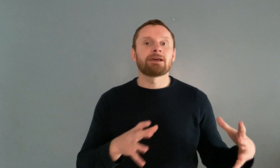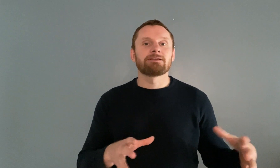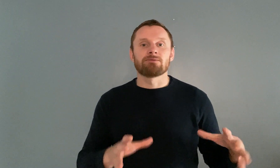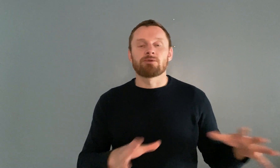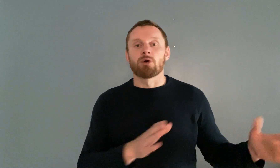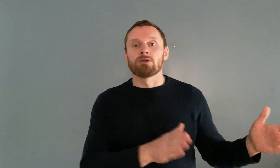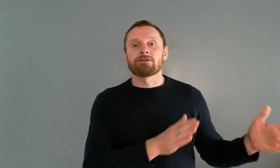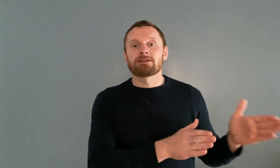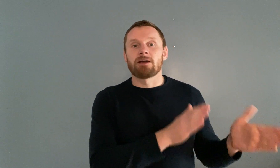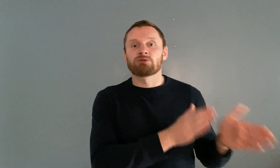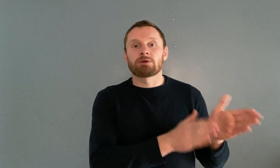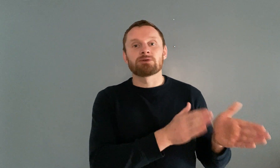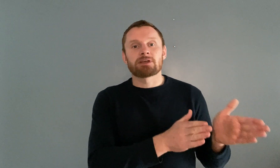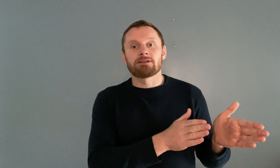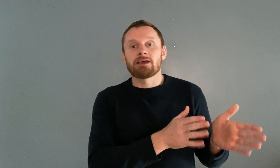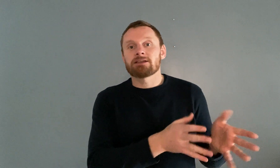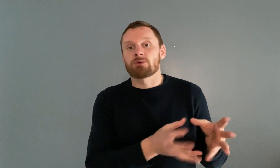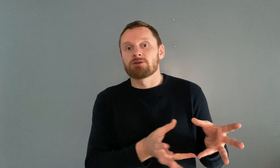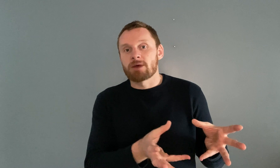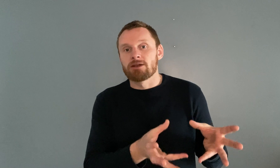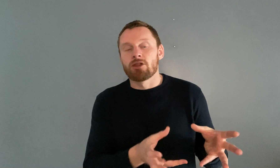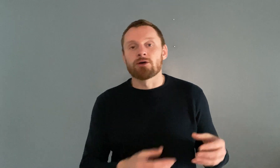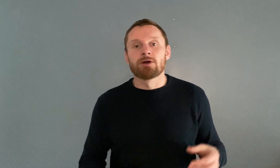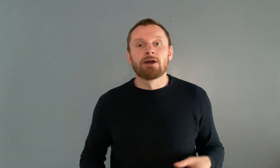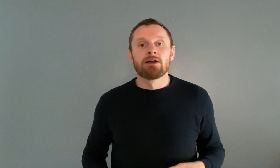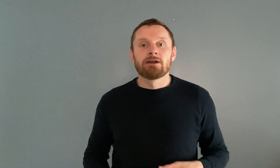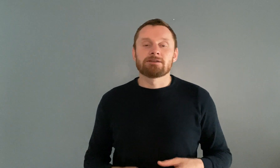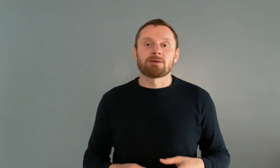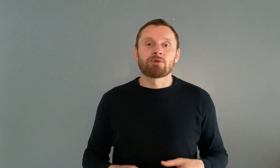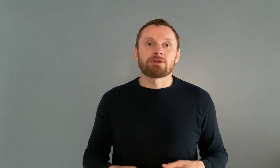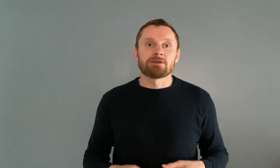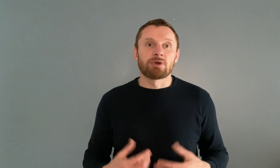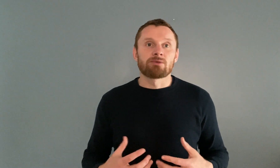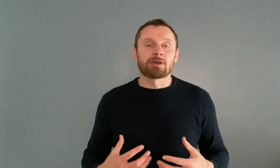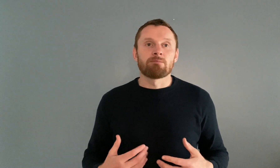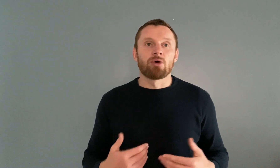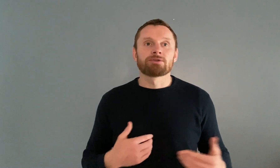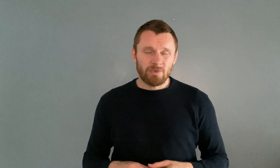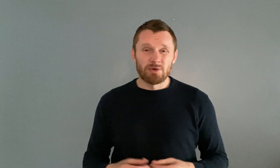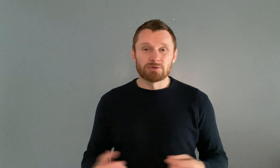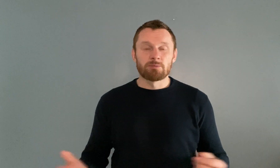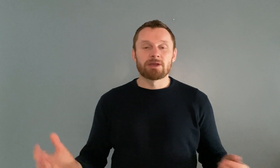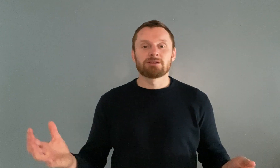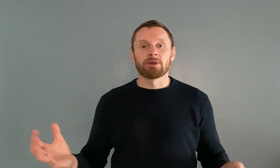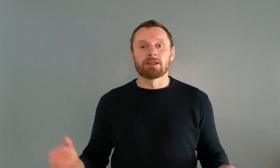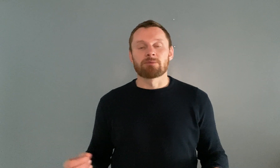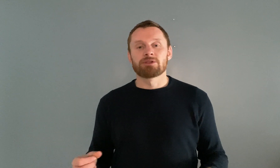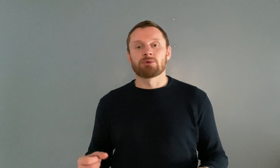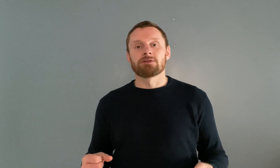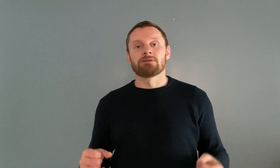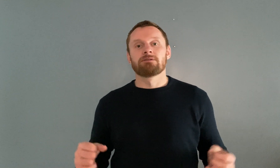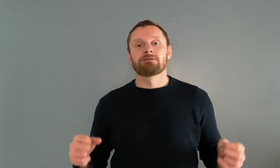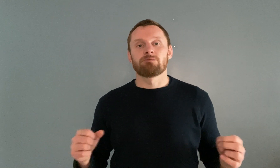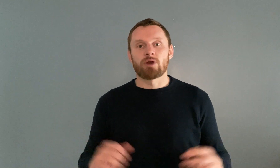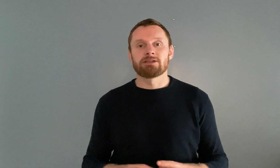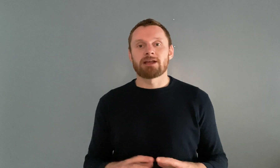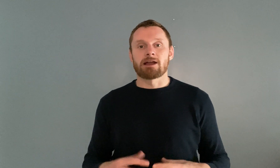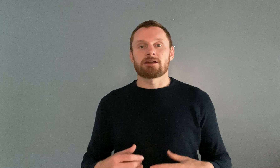latent from all of the times when you said yes when you meant no is something that is really really important it also appears to be a link between suppressed anger